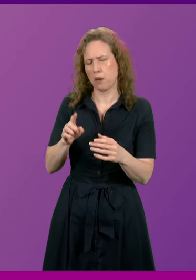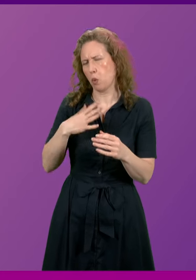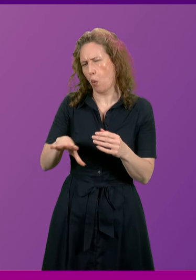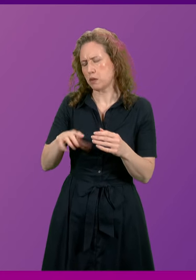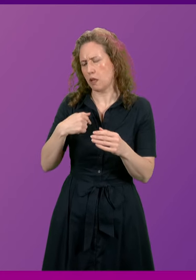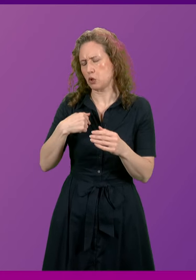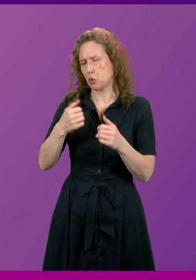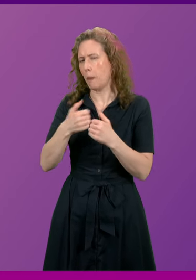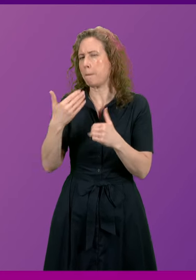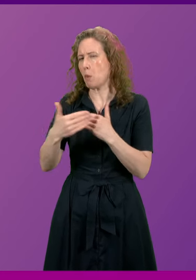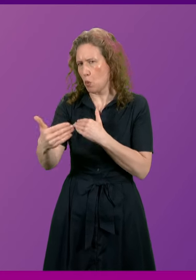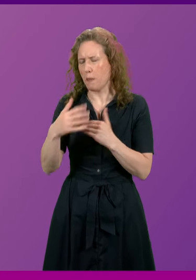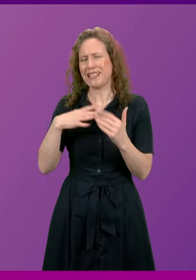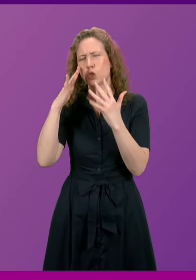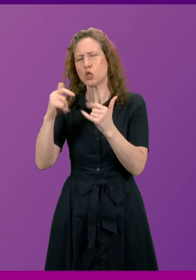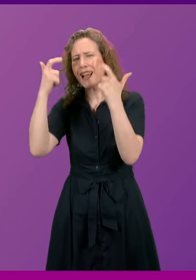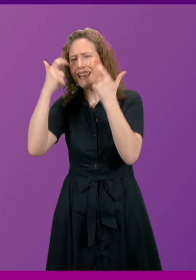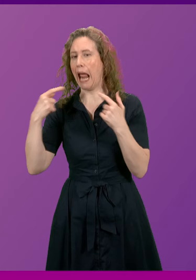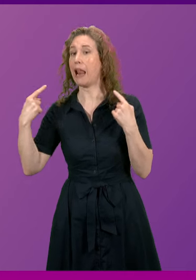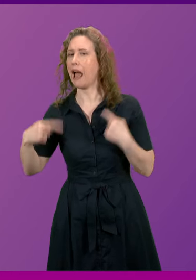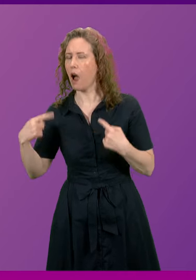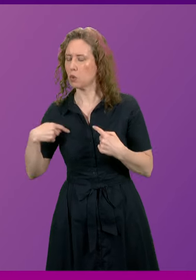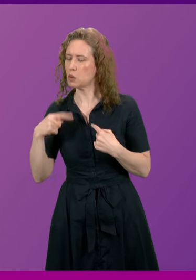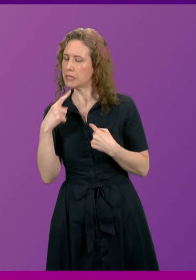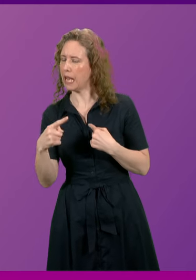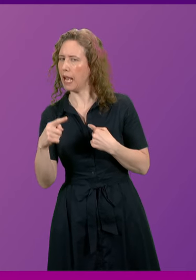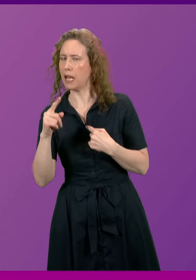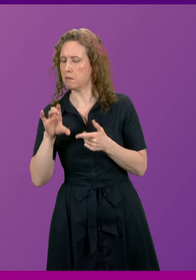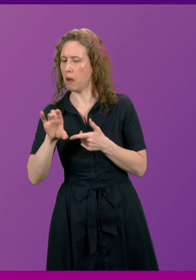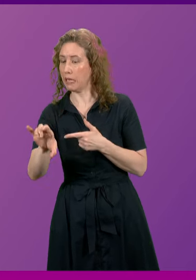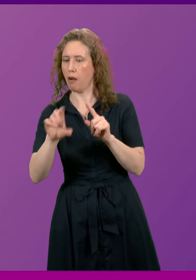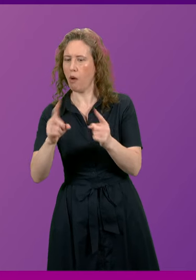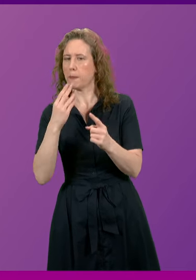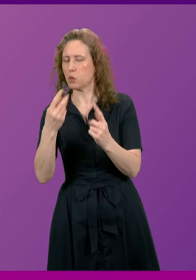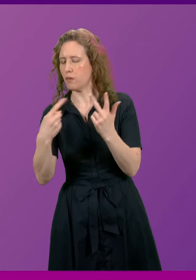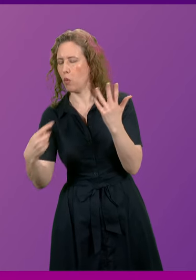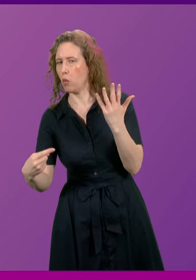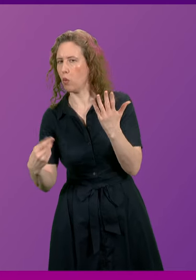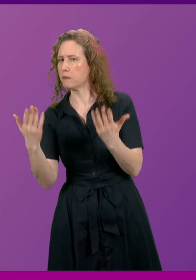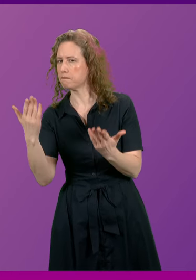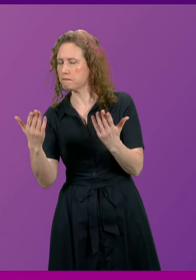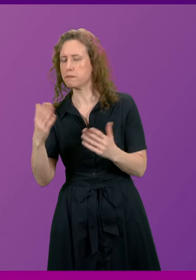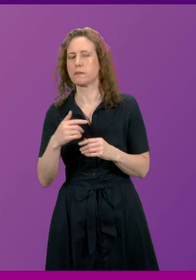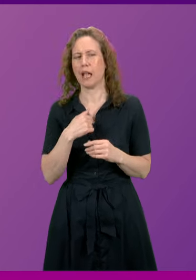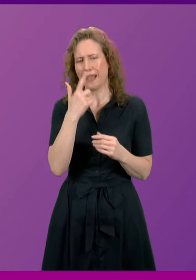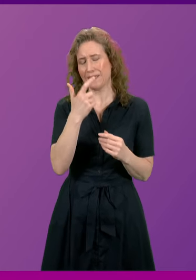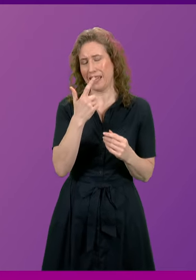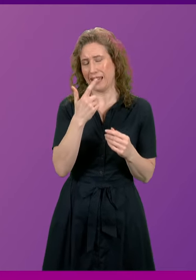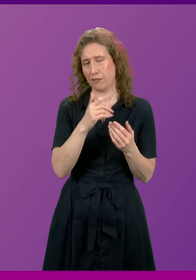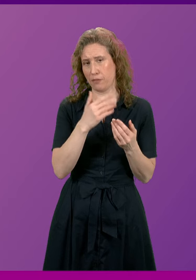a legal justification for so doing. But if Mr Harvey and Mr Greer would care to provide me with the material